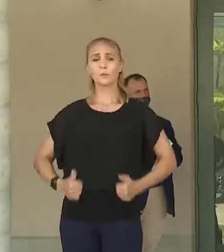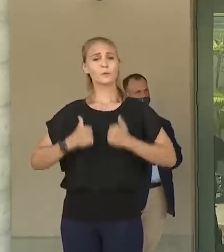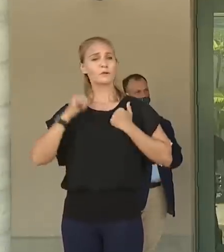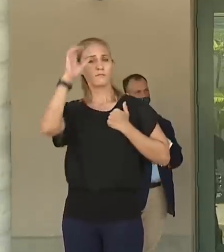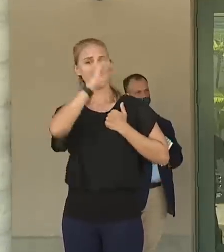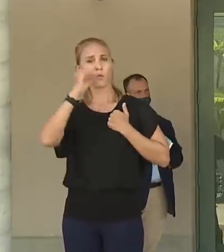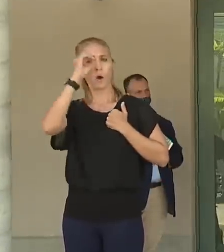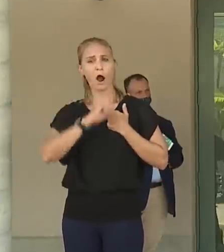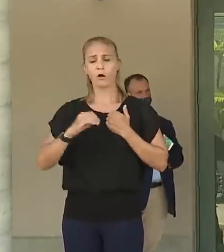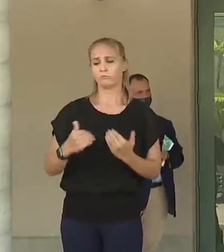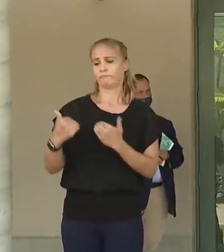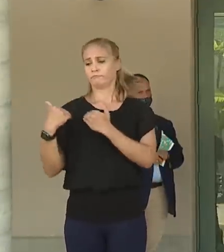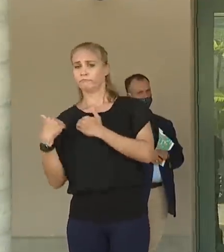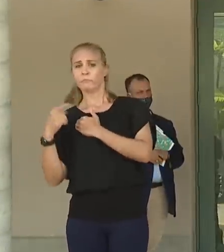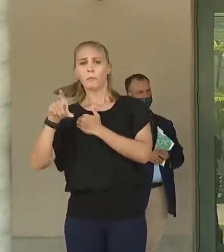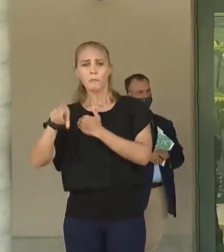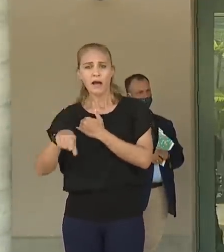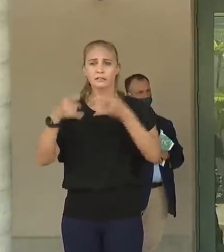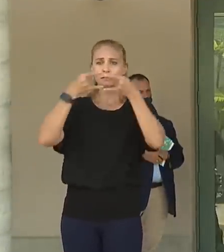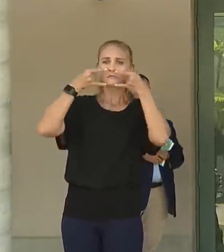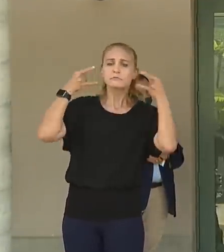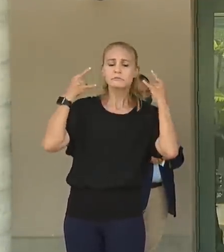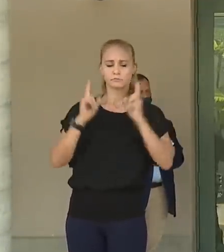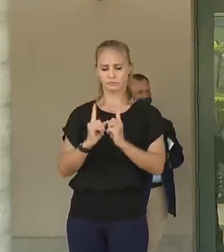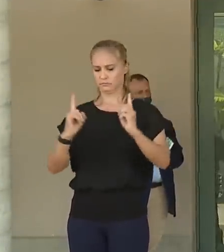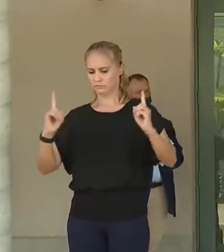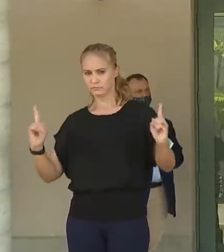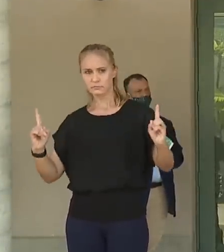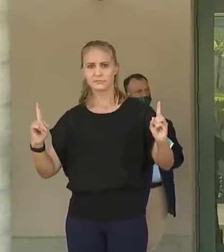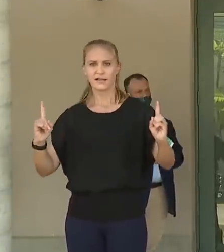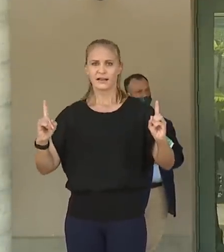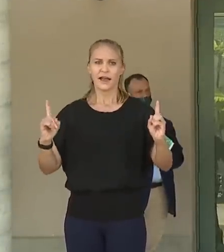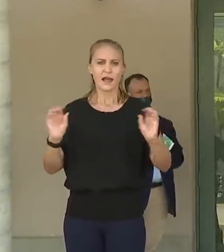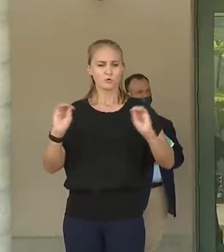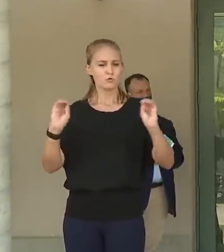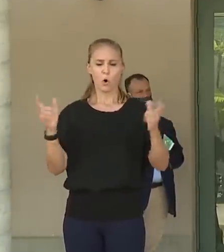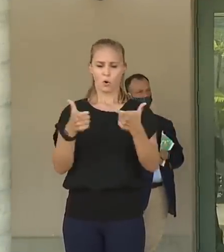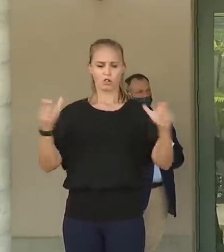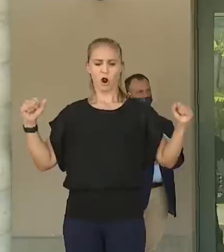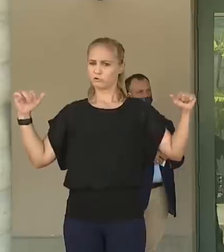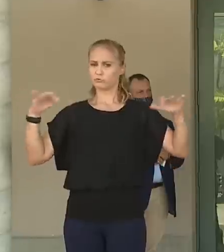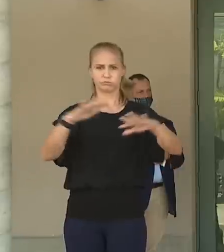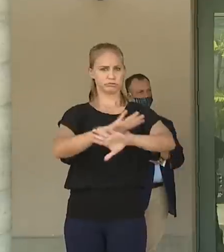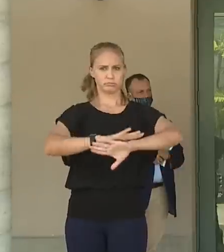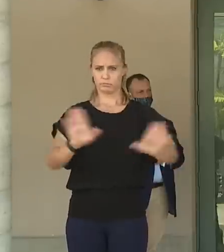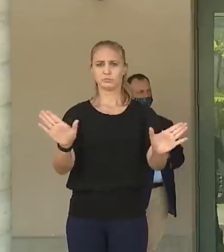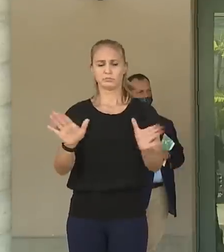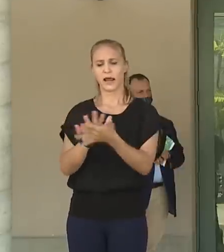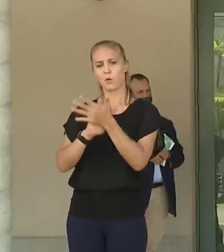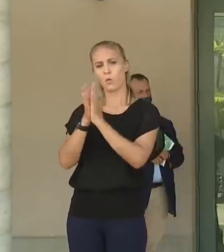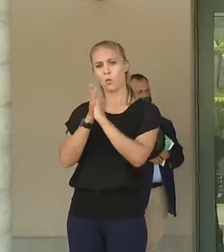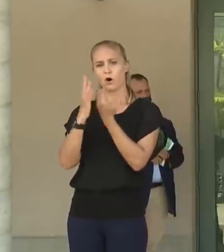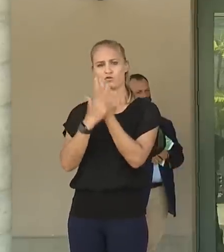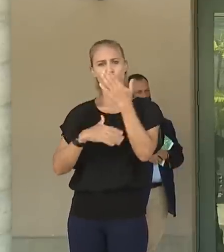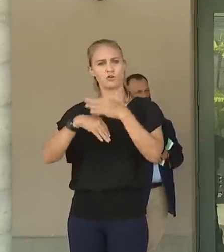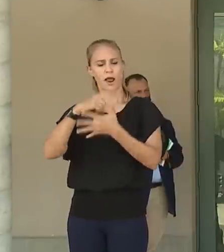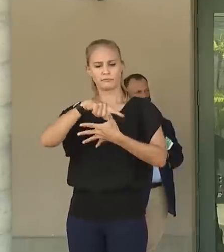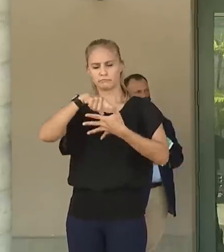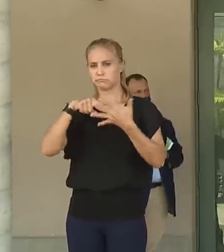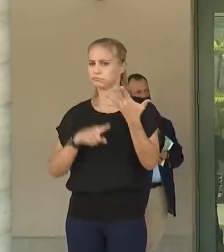by wearing face coverings, physical distancing, avoiding gatherings, avoid large gatherings, and washing your hands.